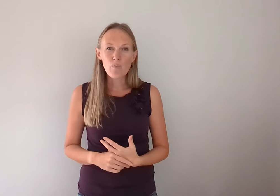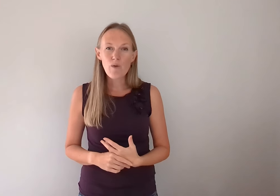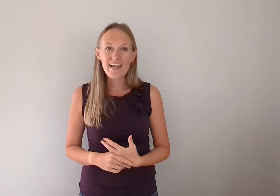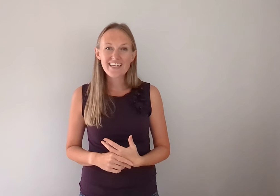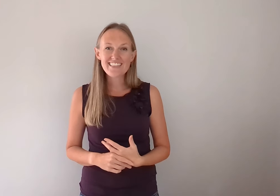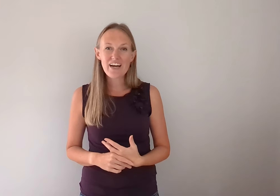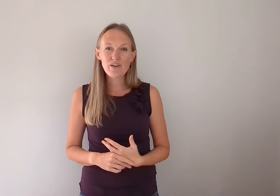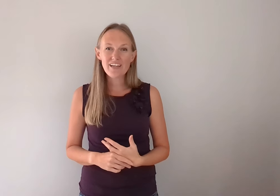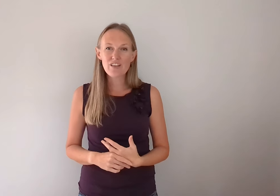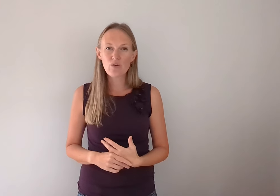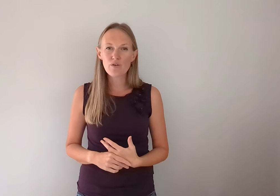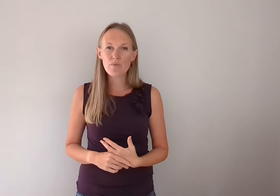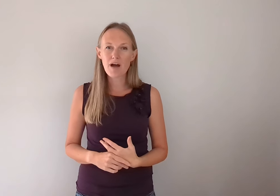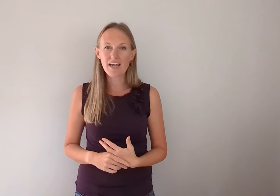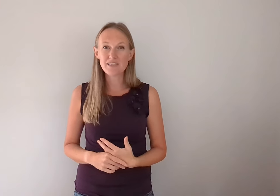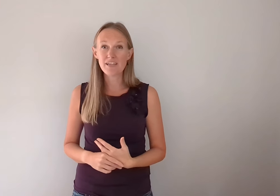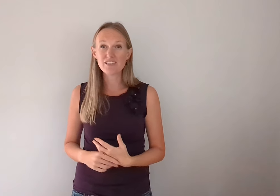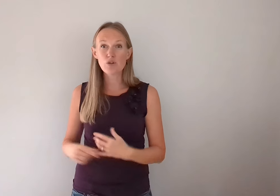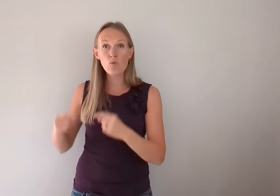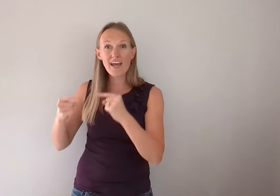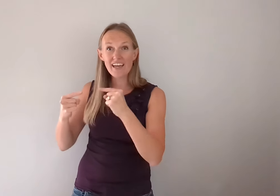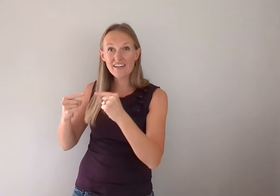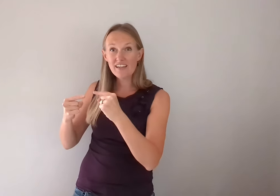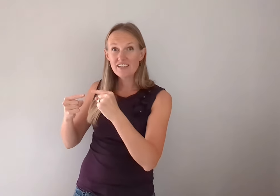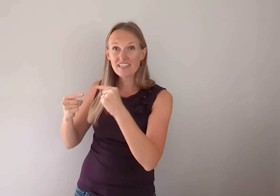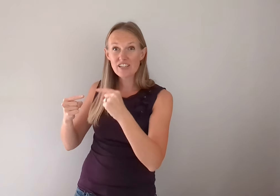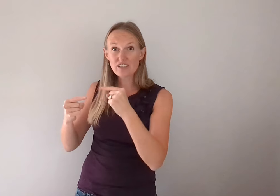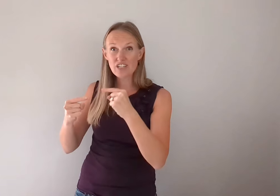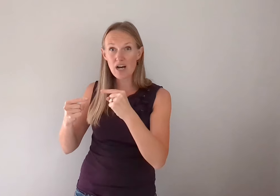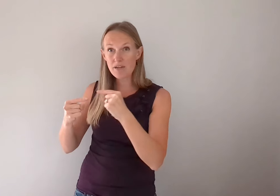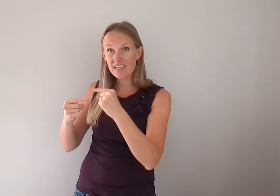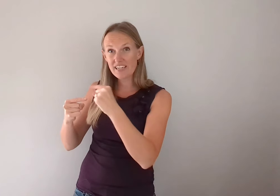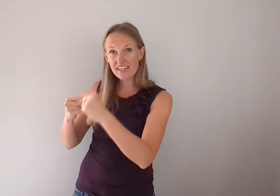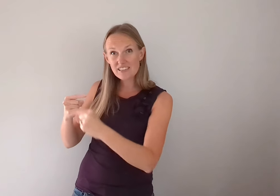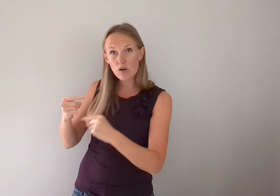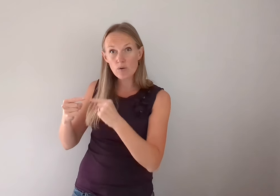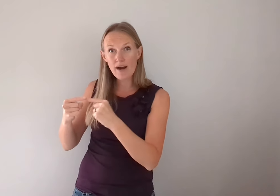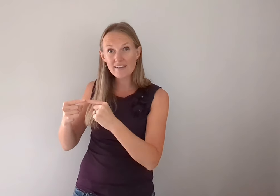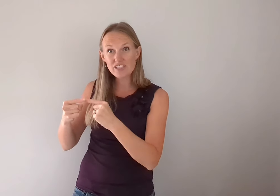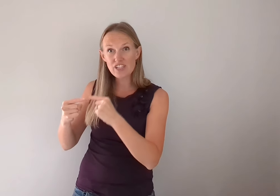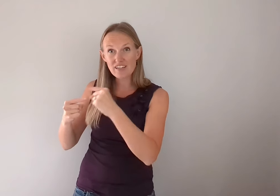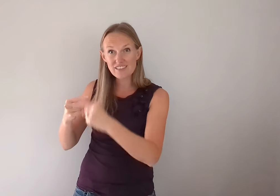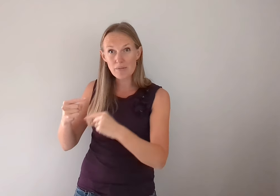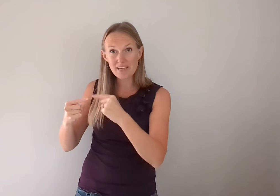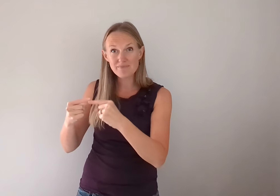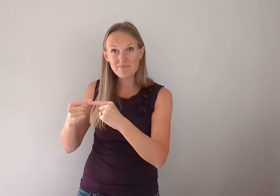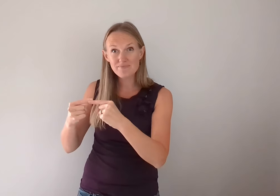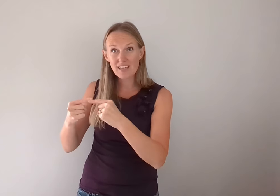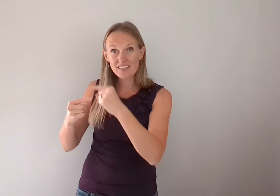When I doubt it. Lord remind me. So when. Take your dominant index and go around your non-dominant. Okay.